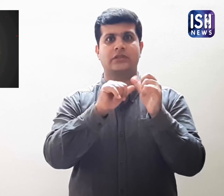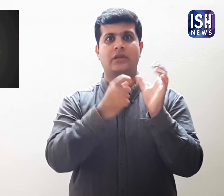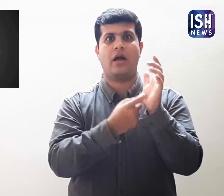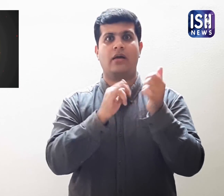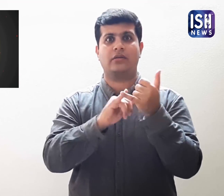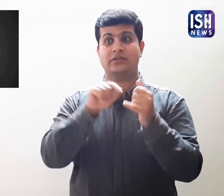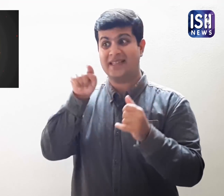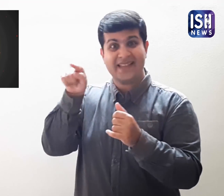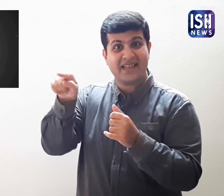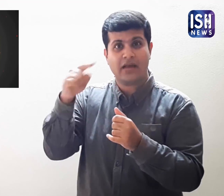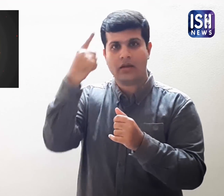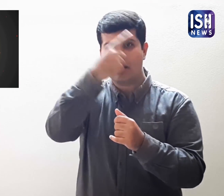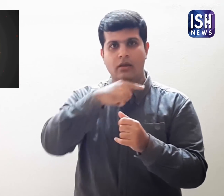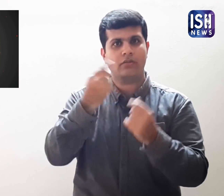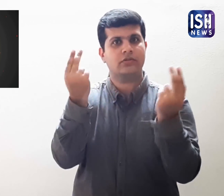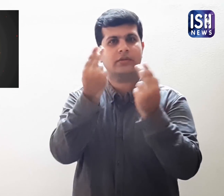in China in 2003.